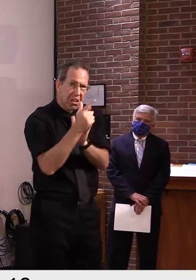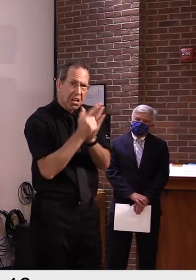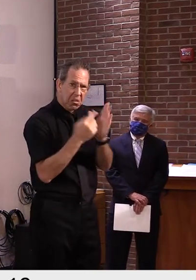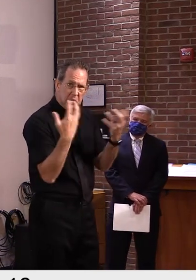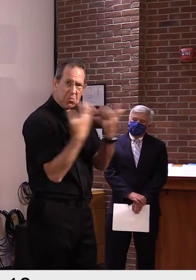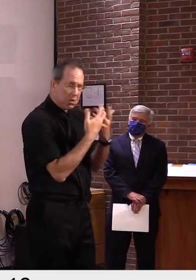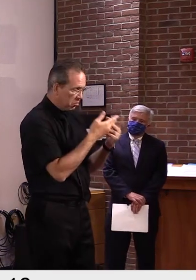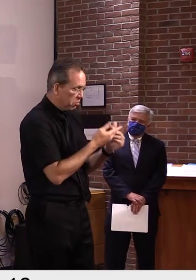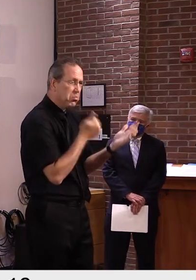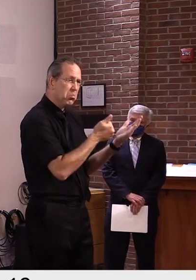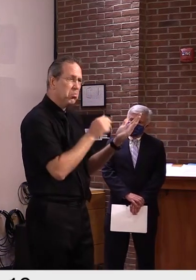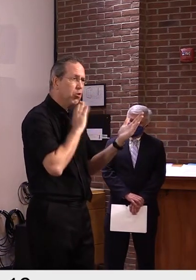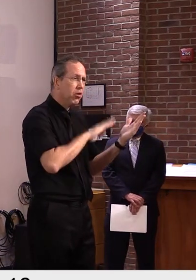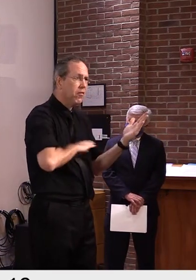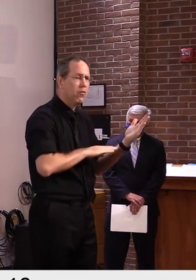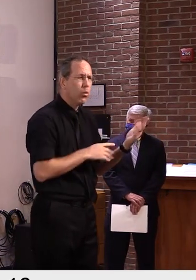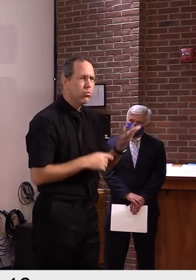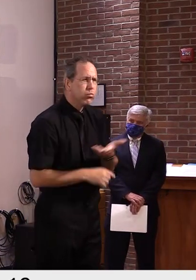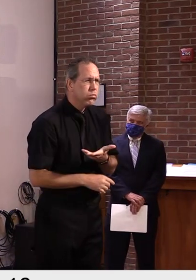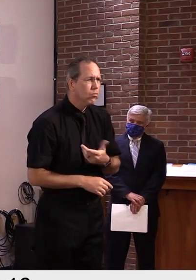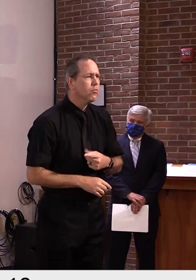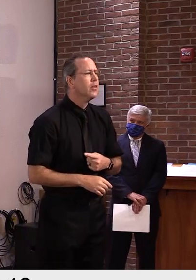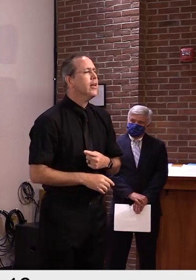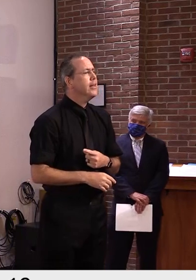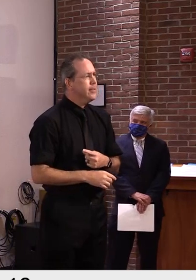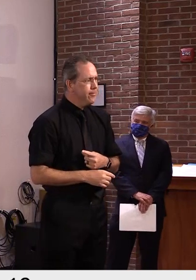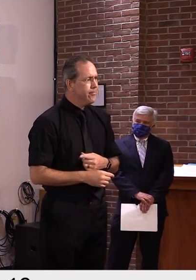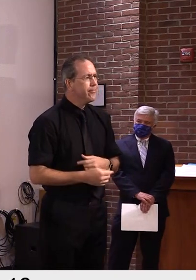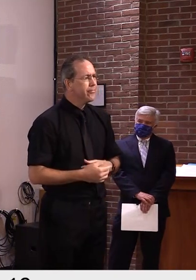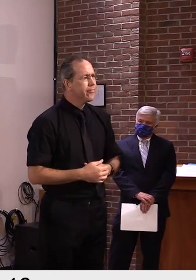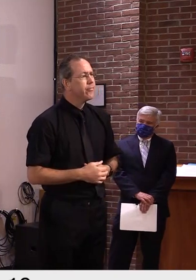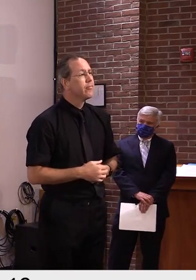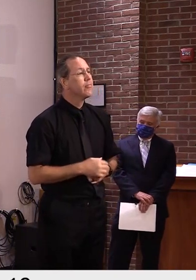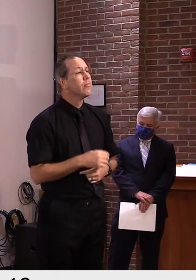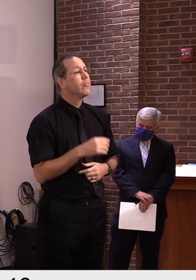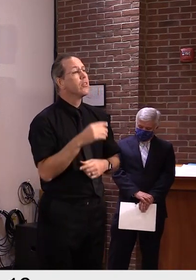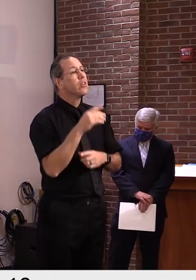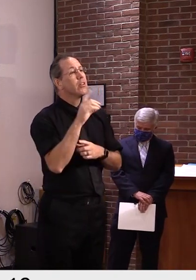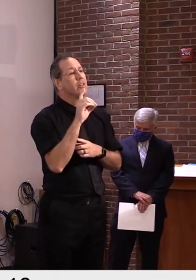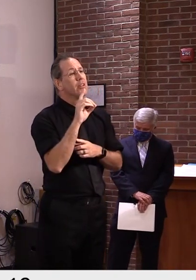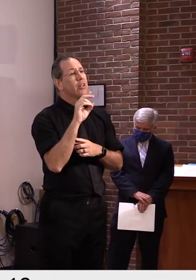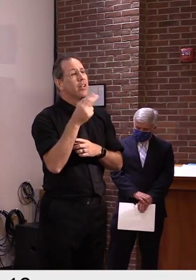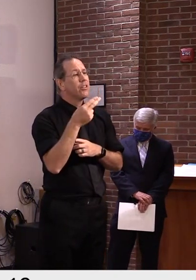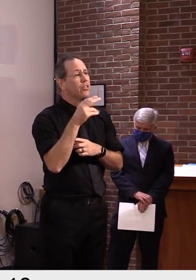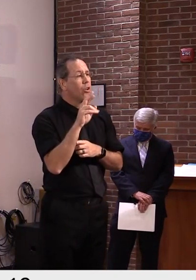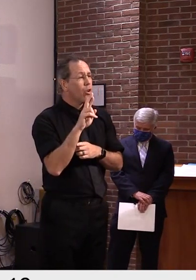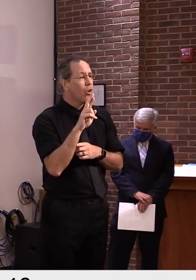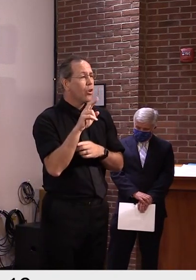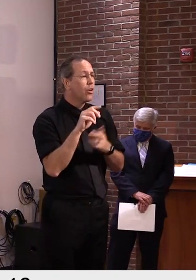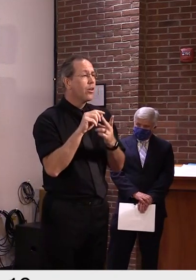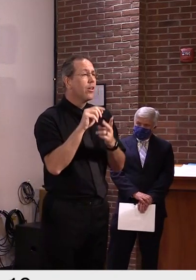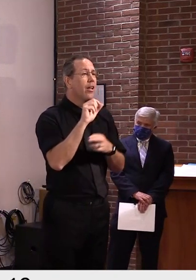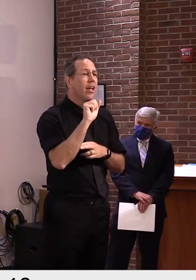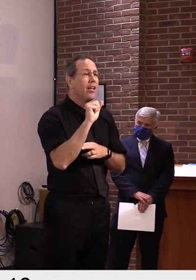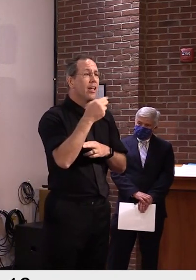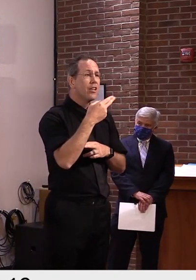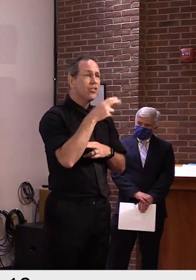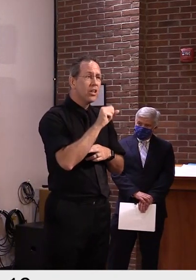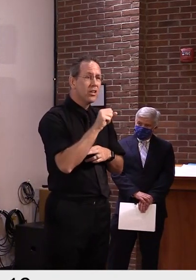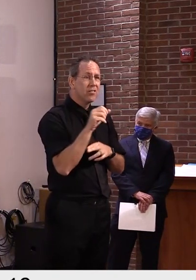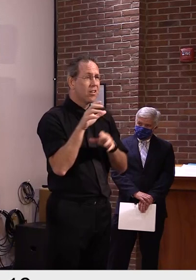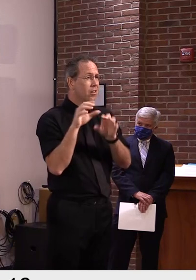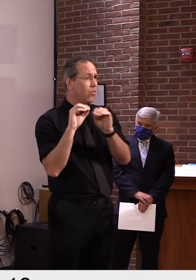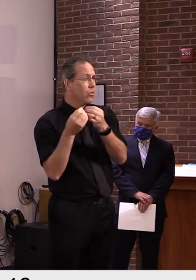uh, having, you know, most states don't have as many, you know, cooks in the kitchen, if you will, when it comes to healthcare. Uh, largely there's, um,